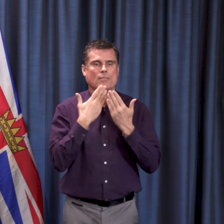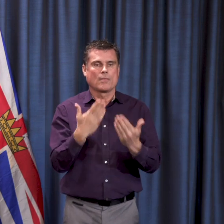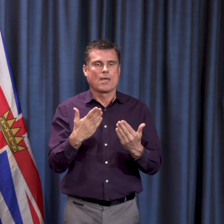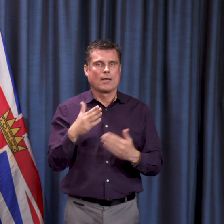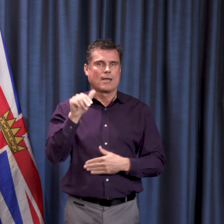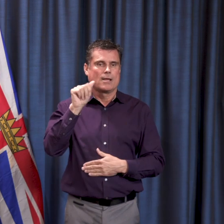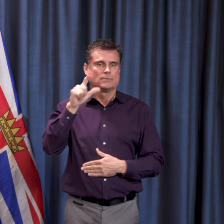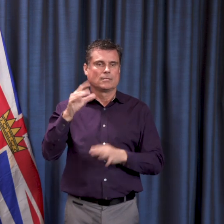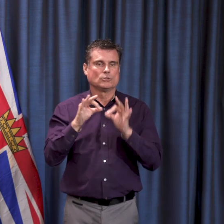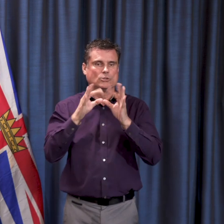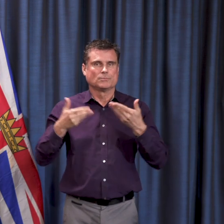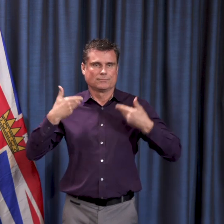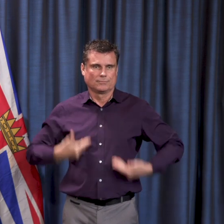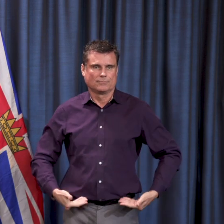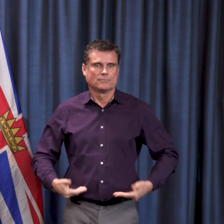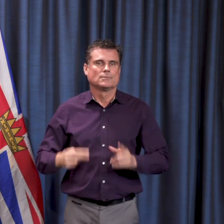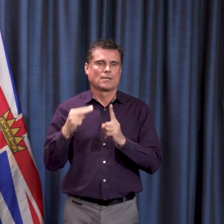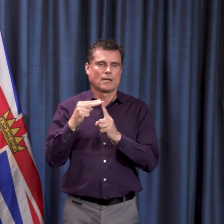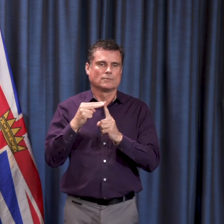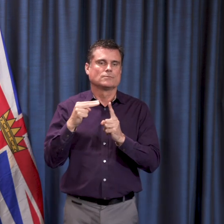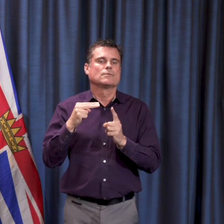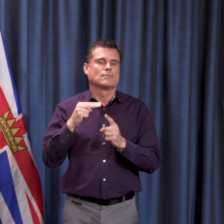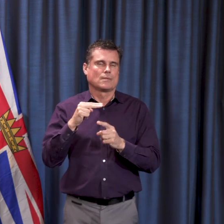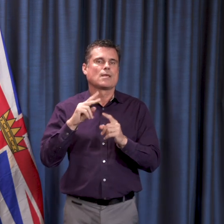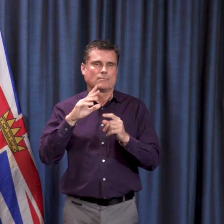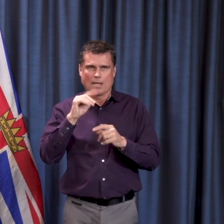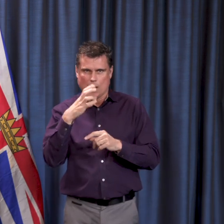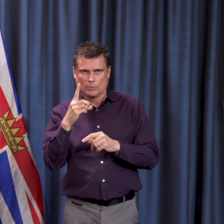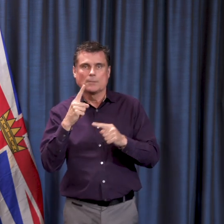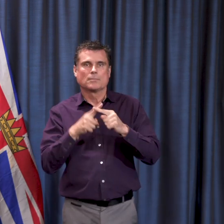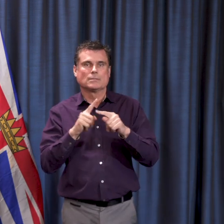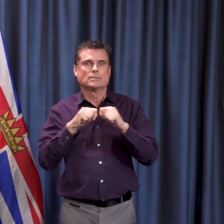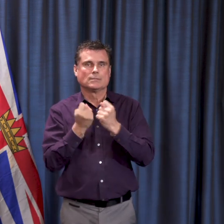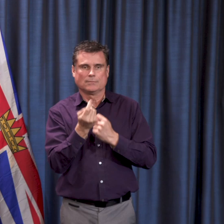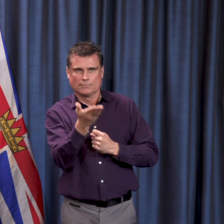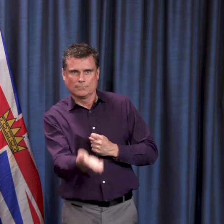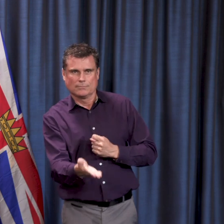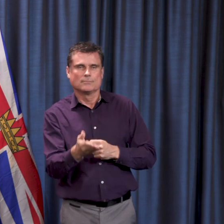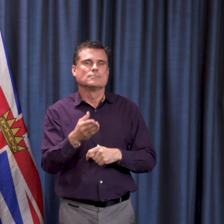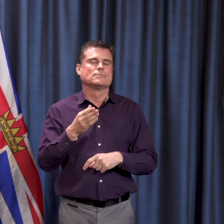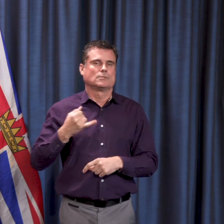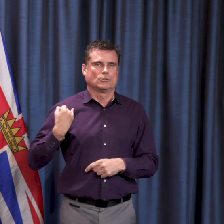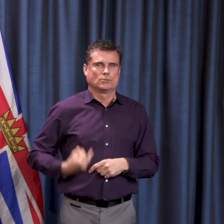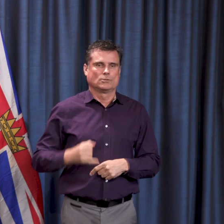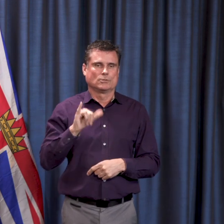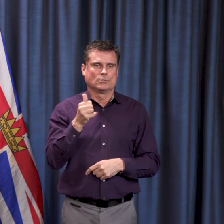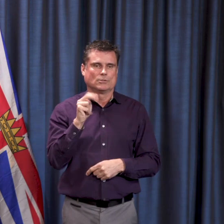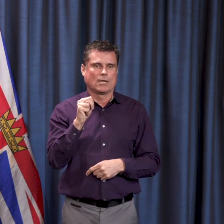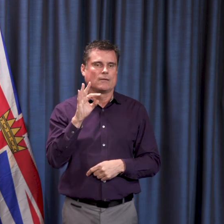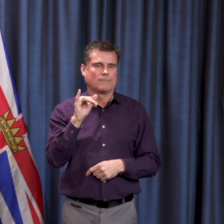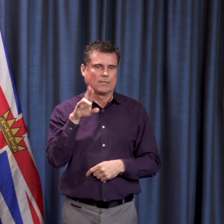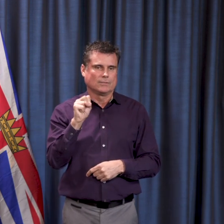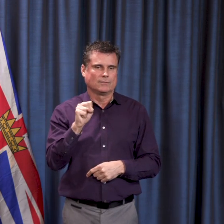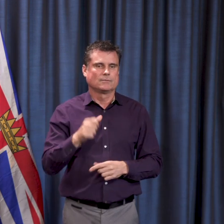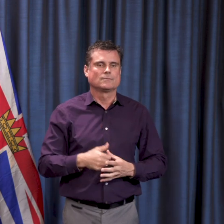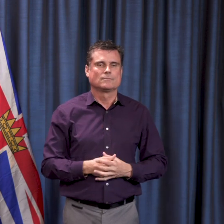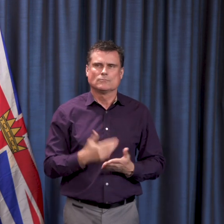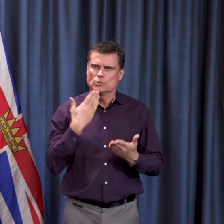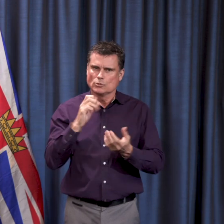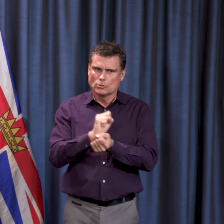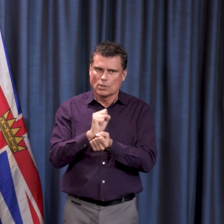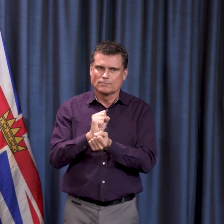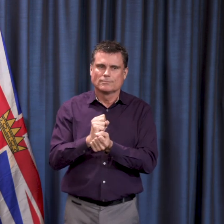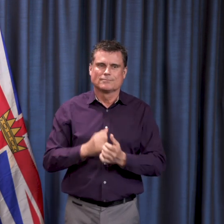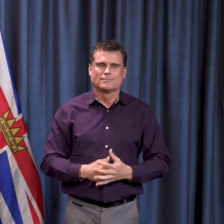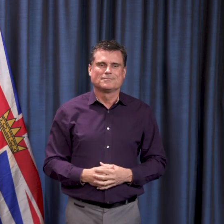interpreters, Nigel Howard, and the whole team that's been involved in that who have done an extraordinary job. And with that I'd like to introduce Dr. Henry for